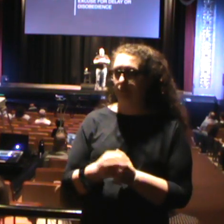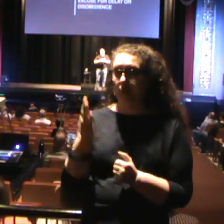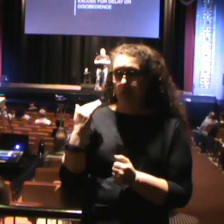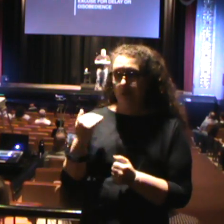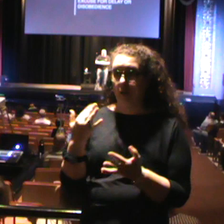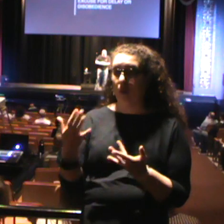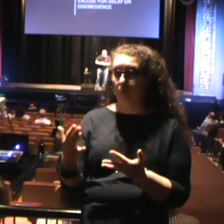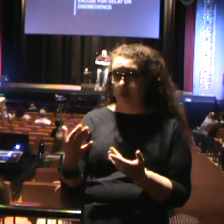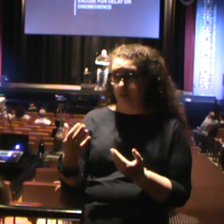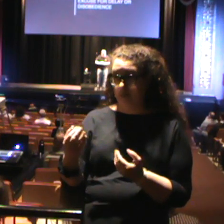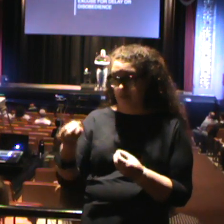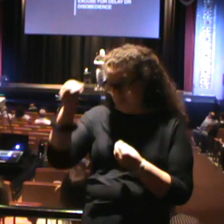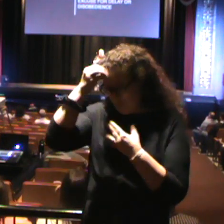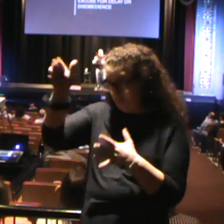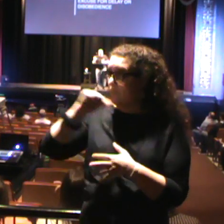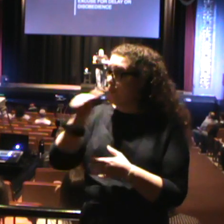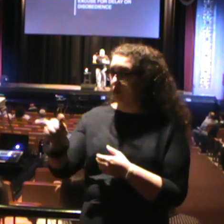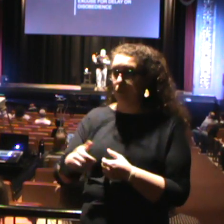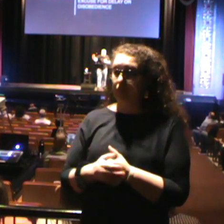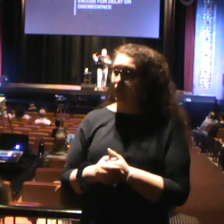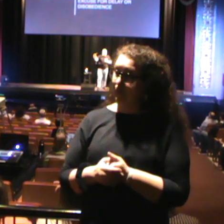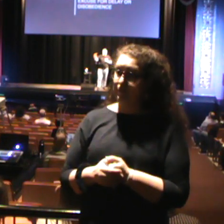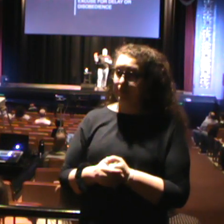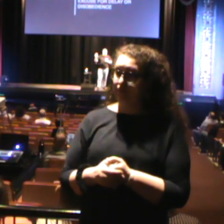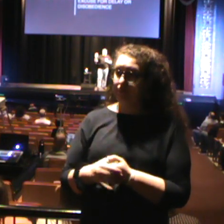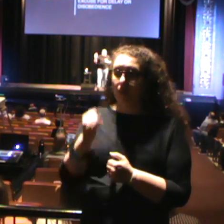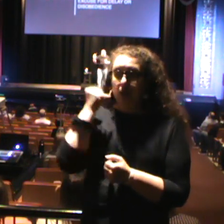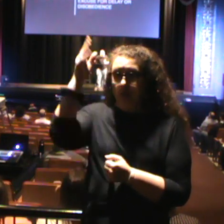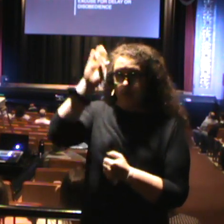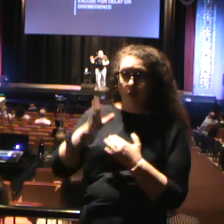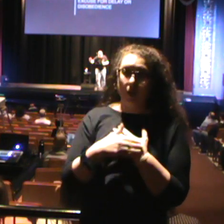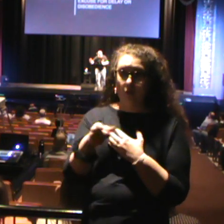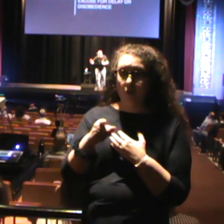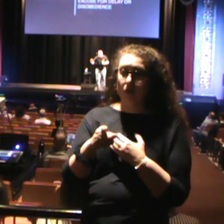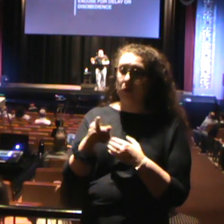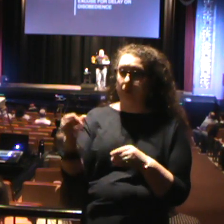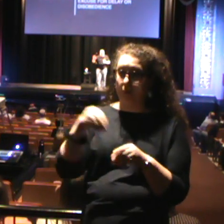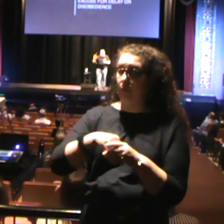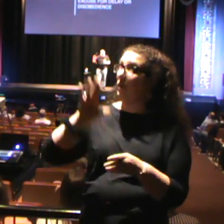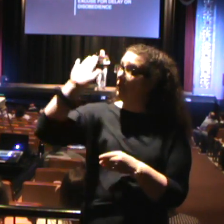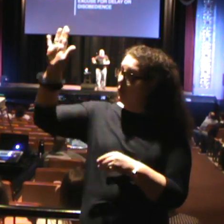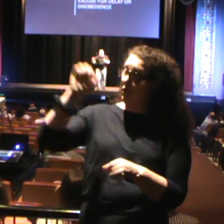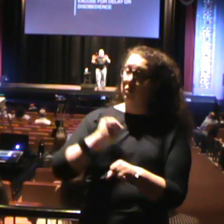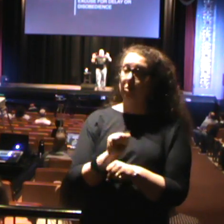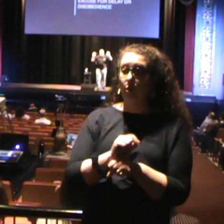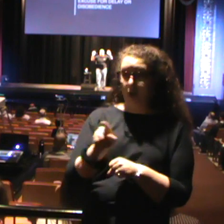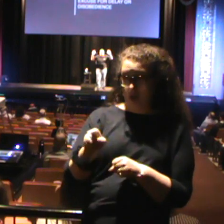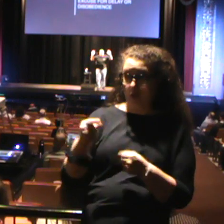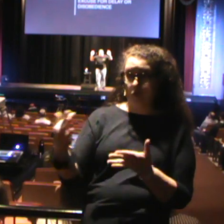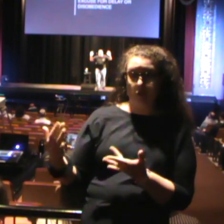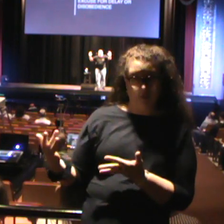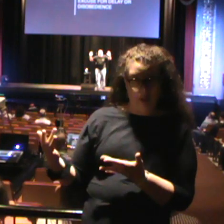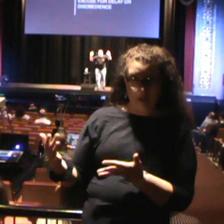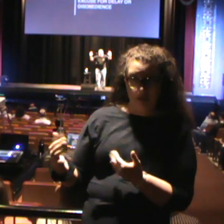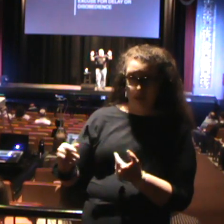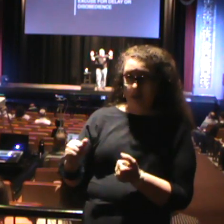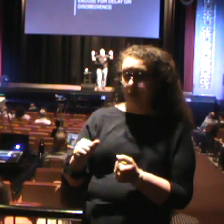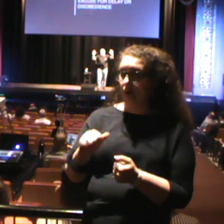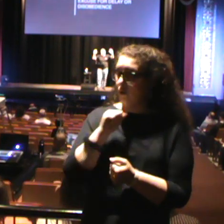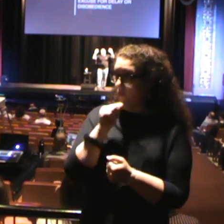is disobedience, church. If God is calling you to be a part of his work and you delay, you are not only being